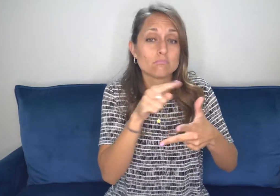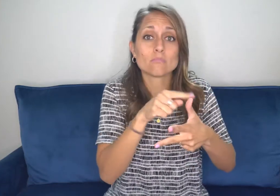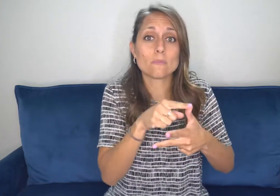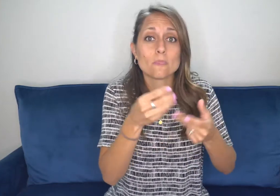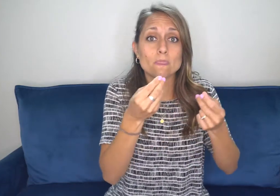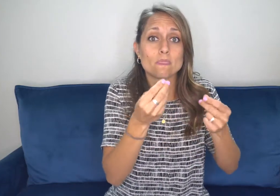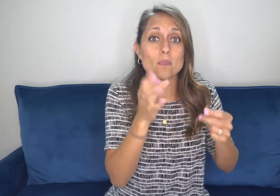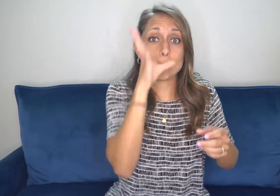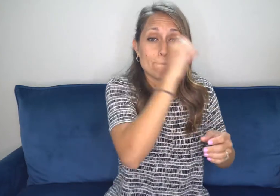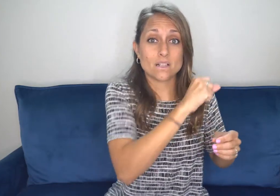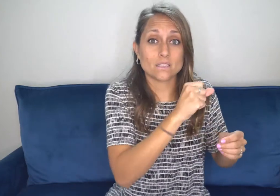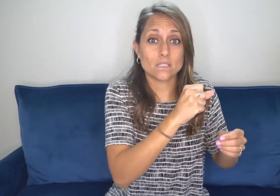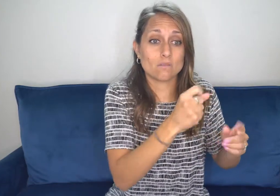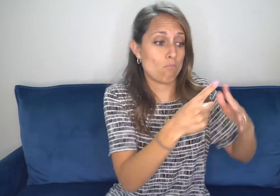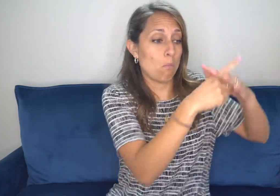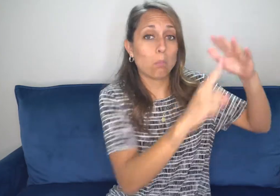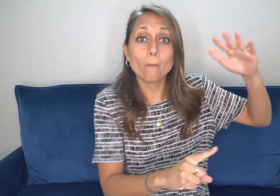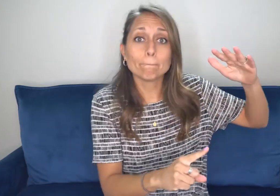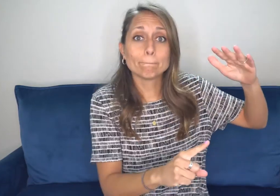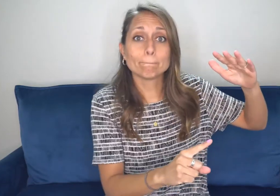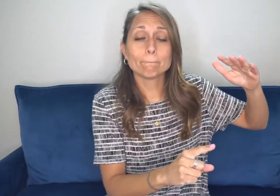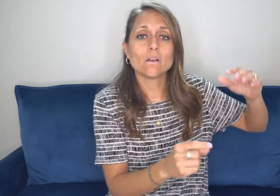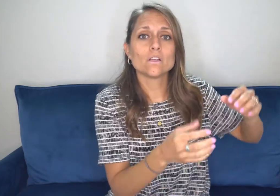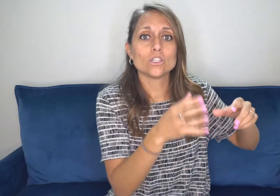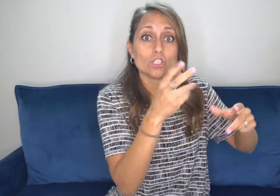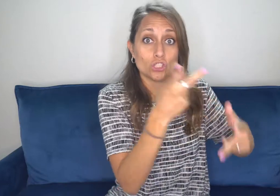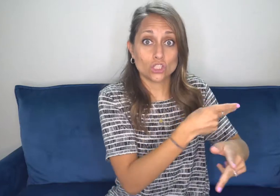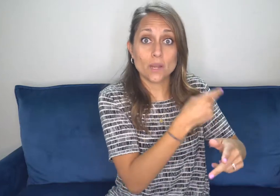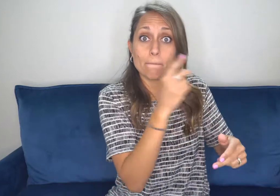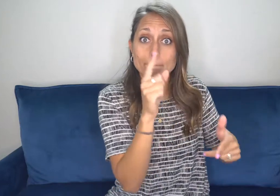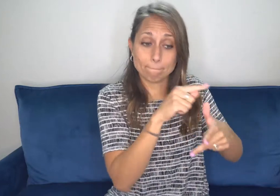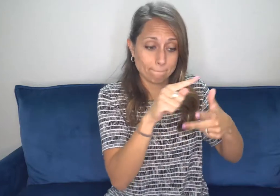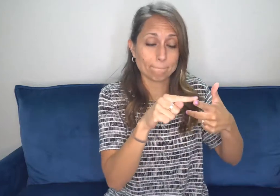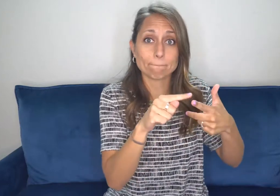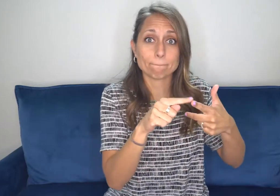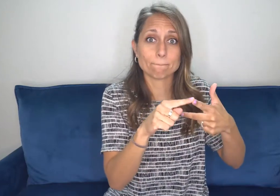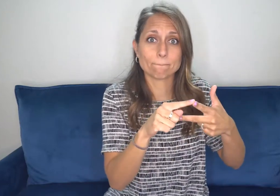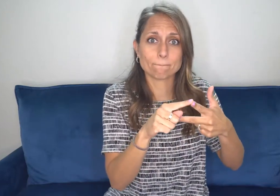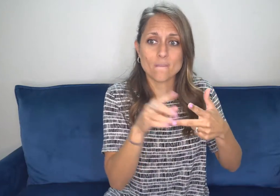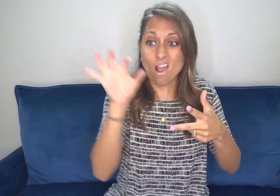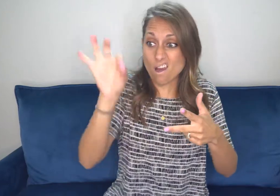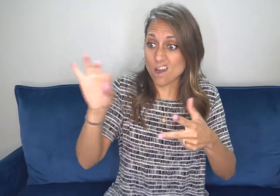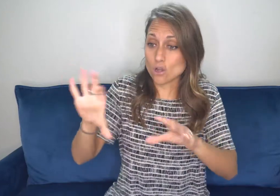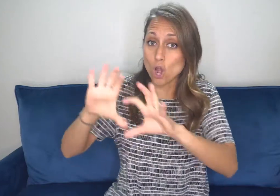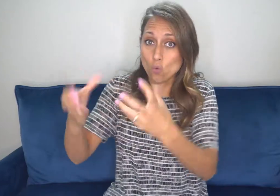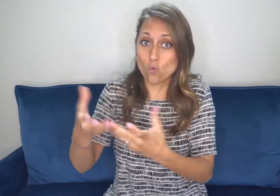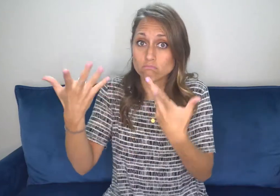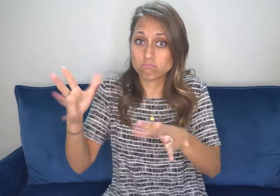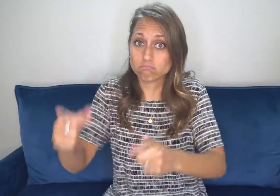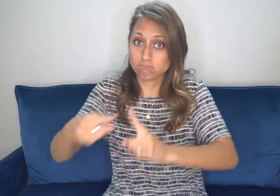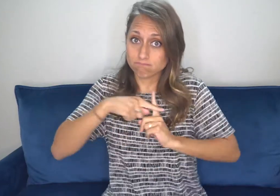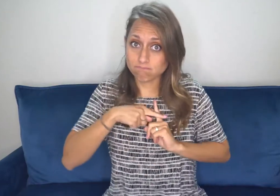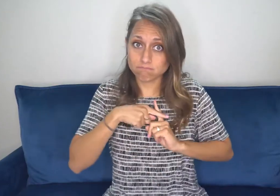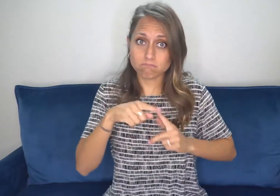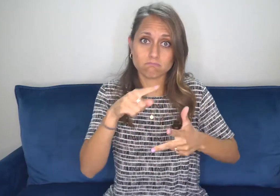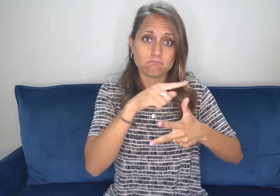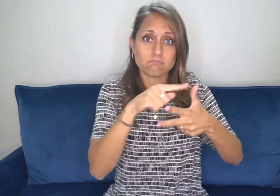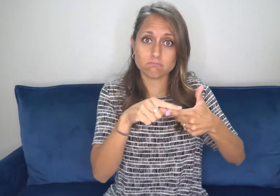sheep that's gone astray or you are part of that group of 99 that are already righteous. Obviously we can't be